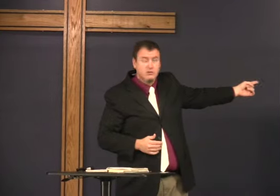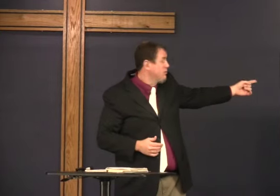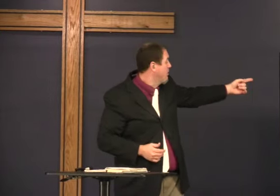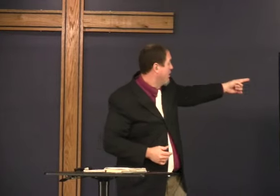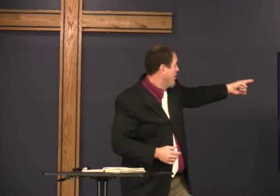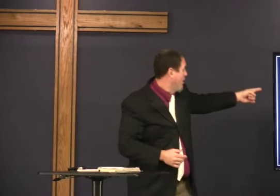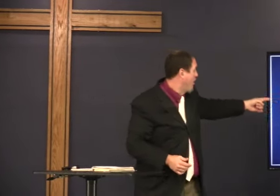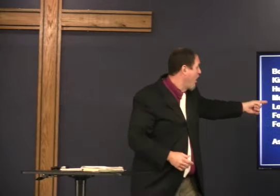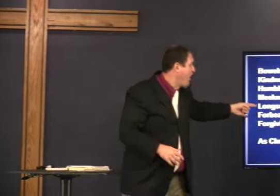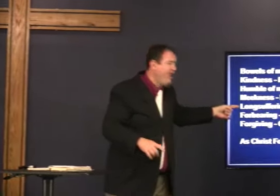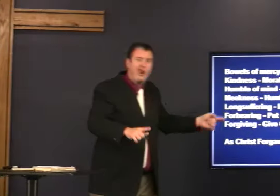Here's the list.